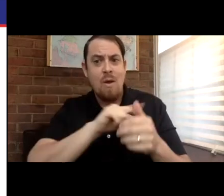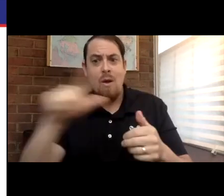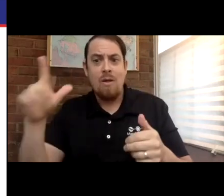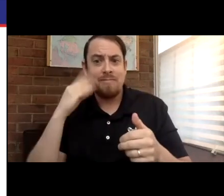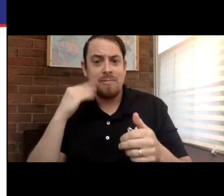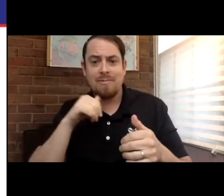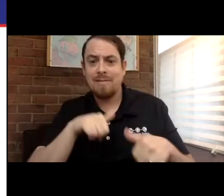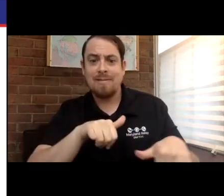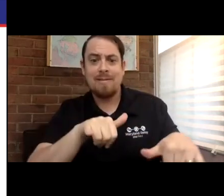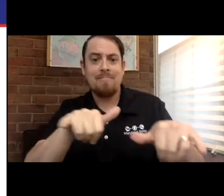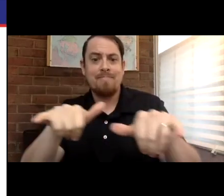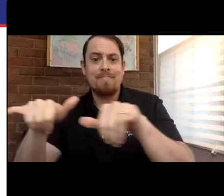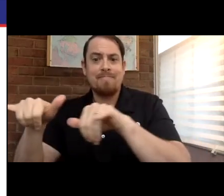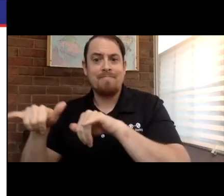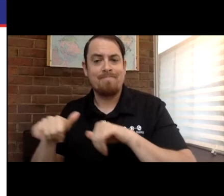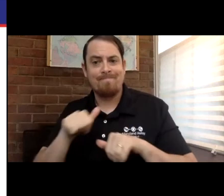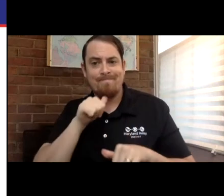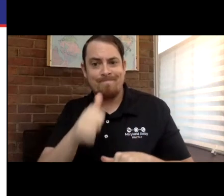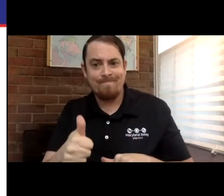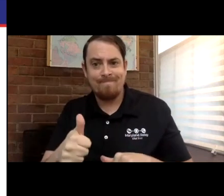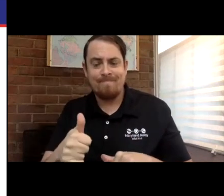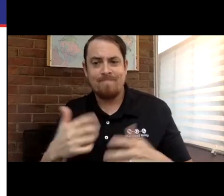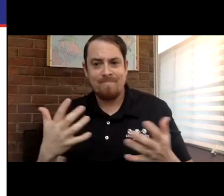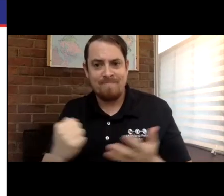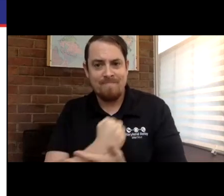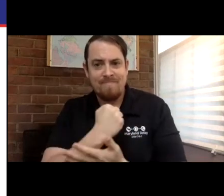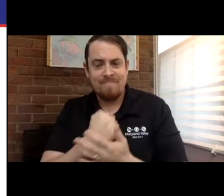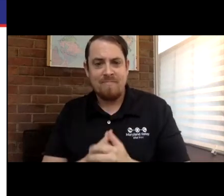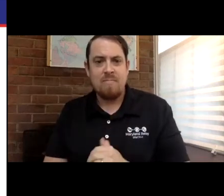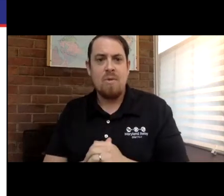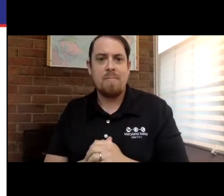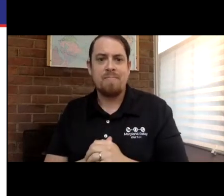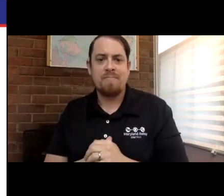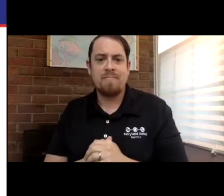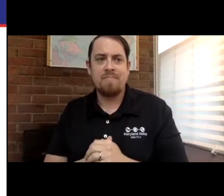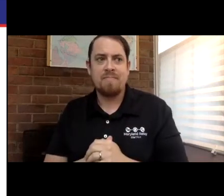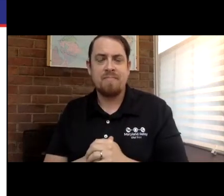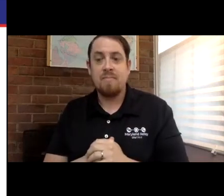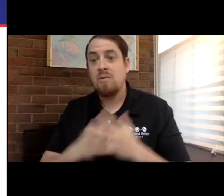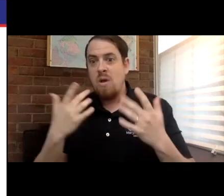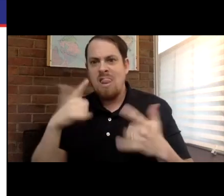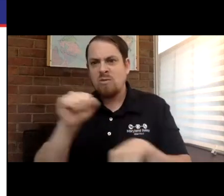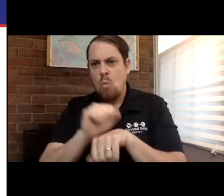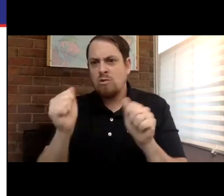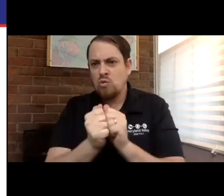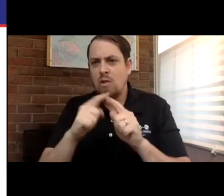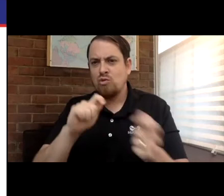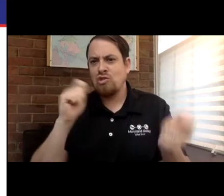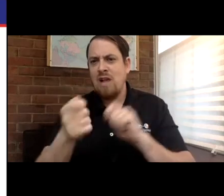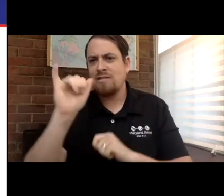different factors that might make it inaccessible. Again, as we mentioned, the experiences vary. They are not standardized at any point.